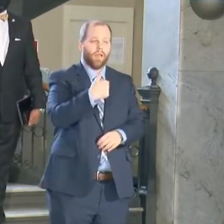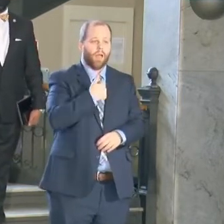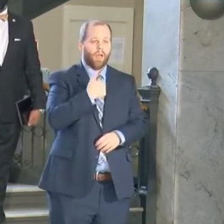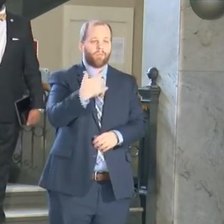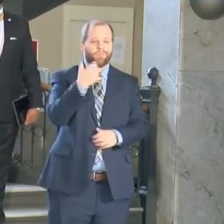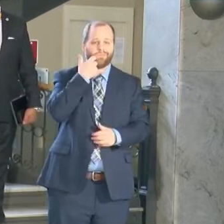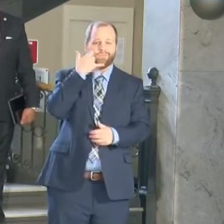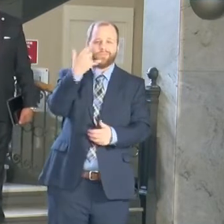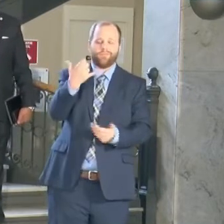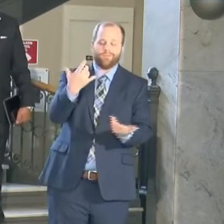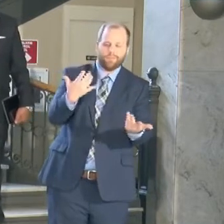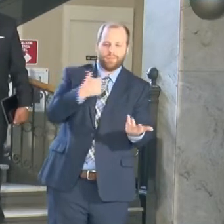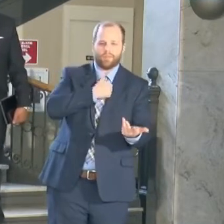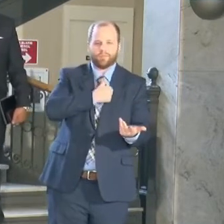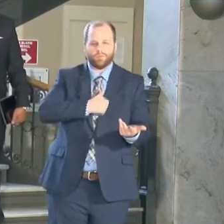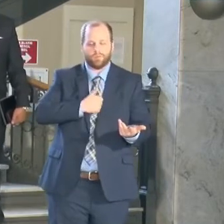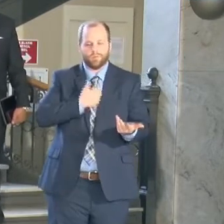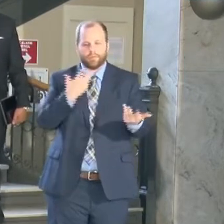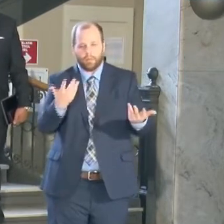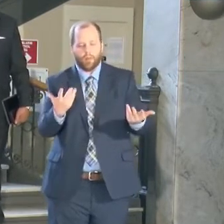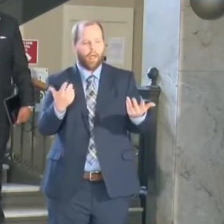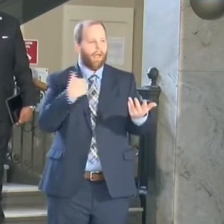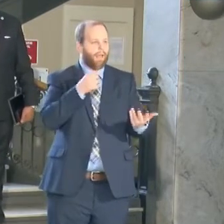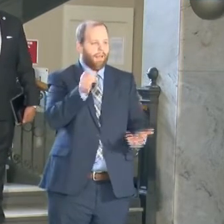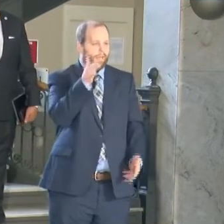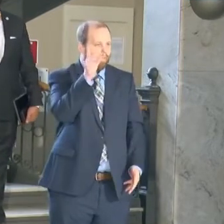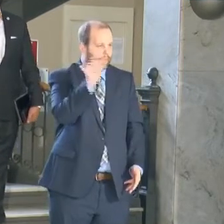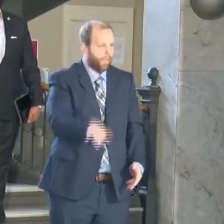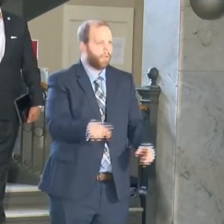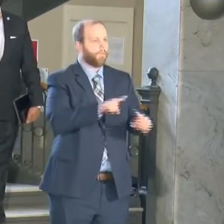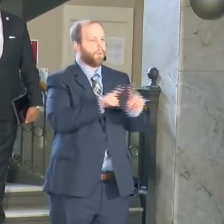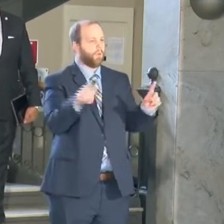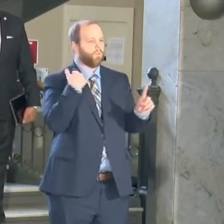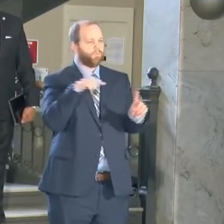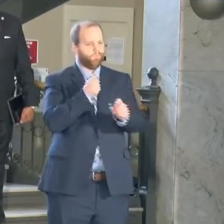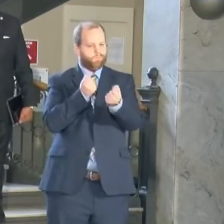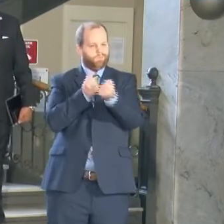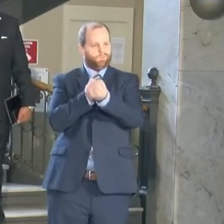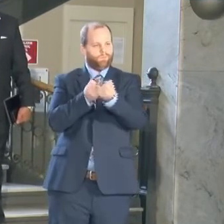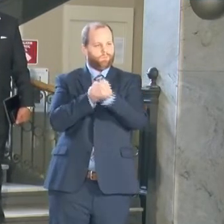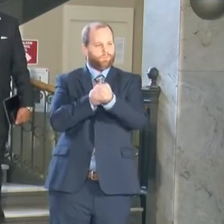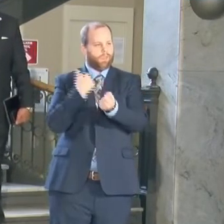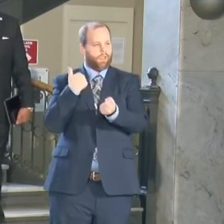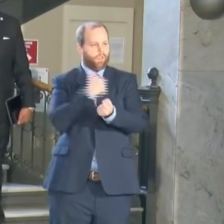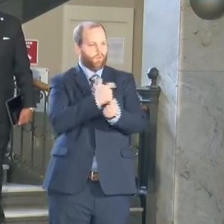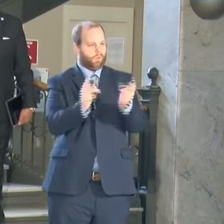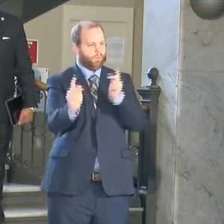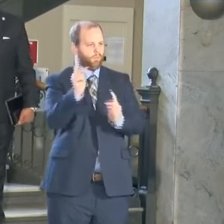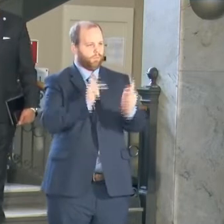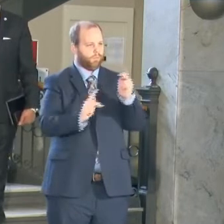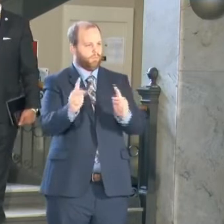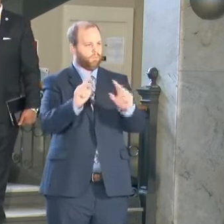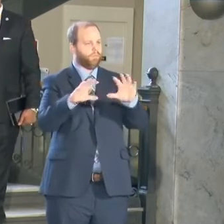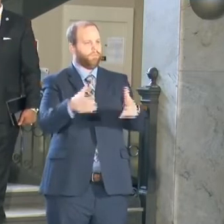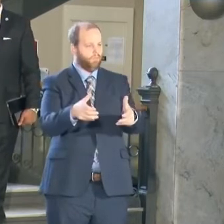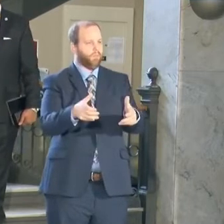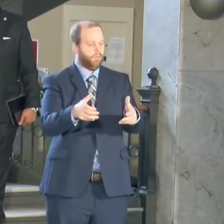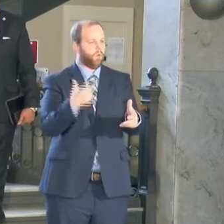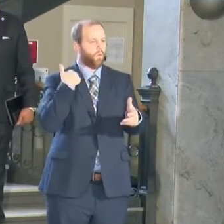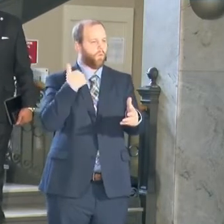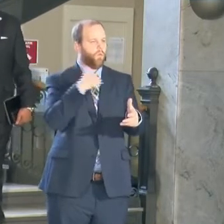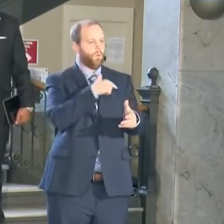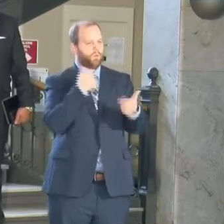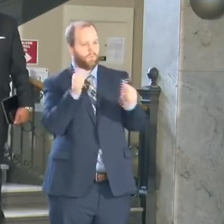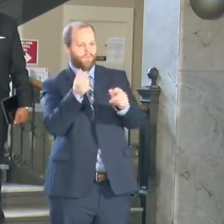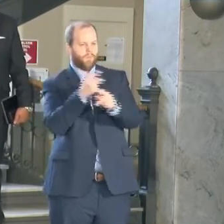calls, too. But we want to make sure that we're always there for the residents. And so we're figuring out ways to reduce the